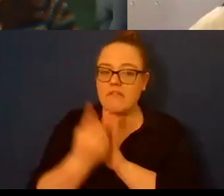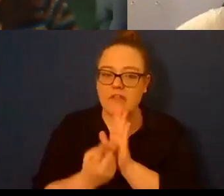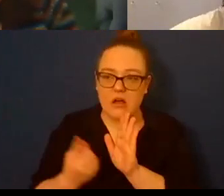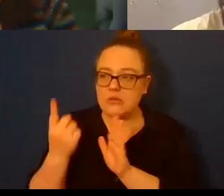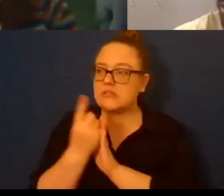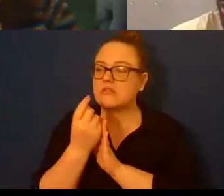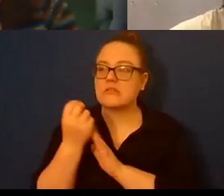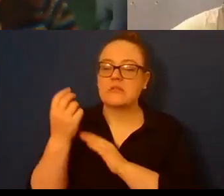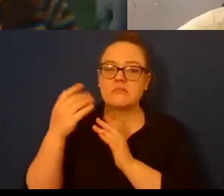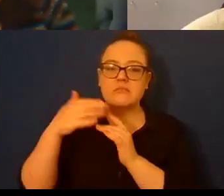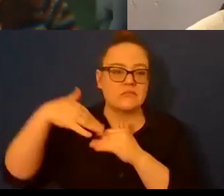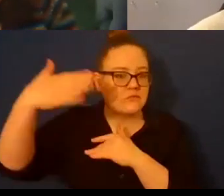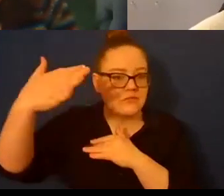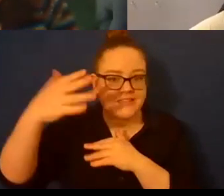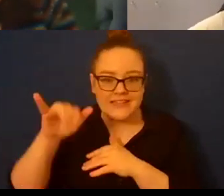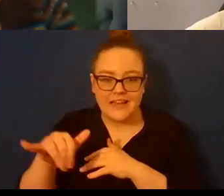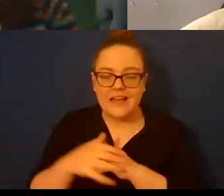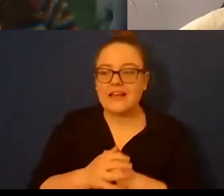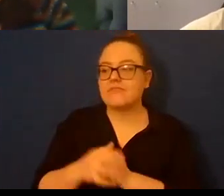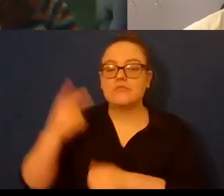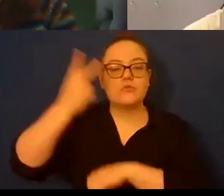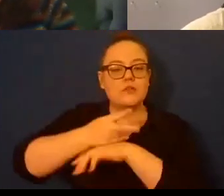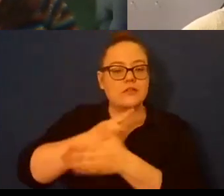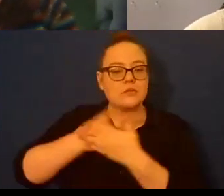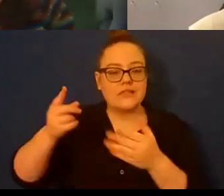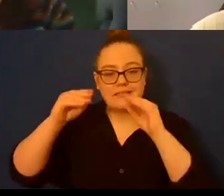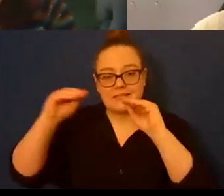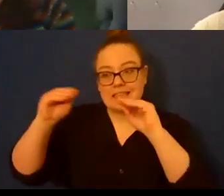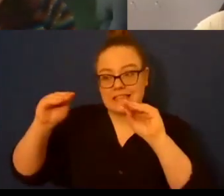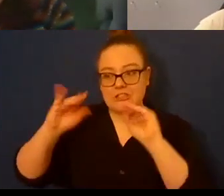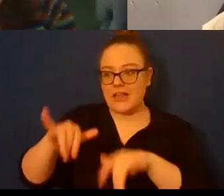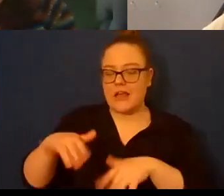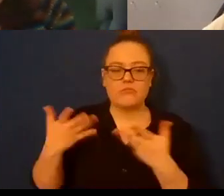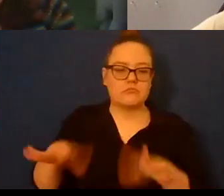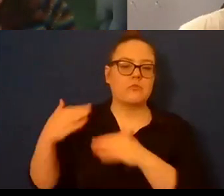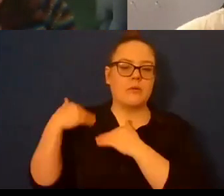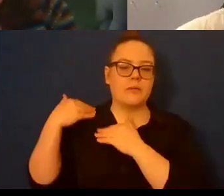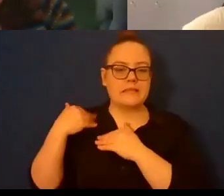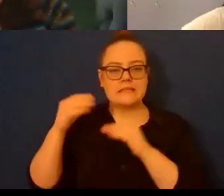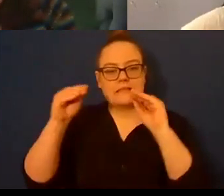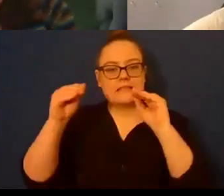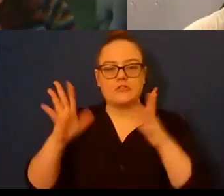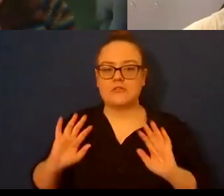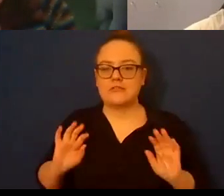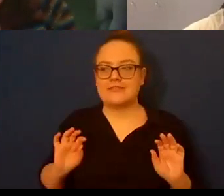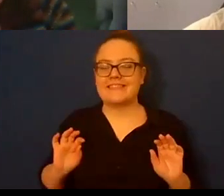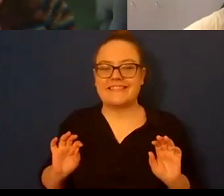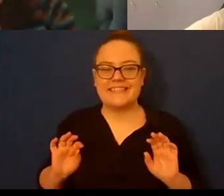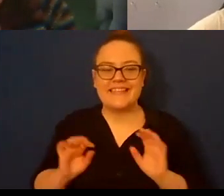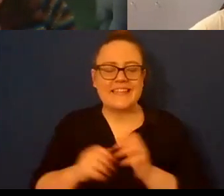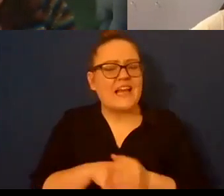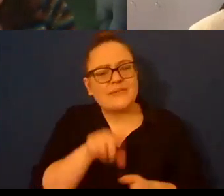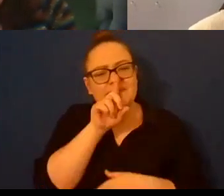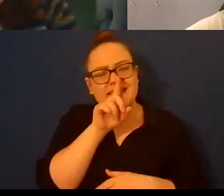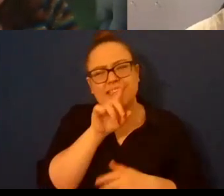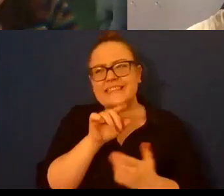had to teach um two days a week and that was like the extent of our responsibilities and um and it was just this really sort of